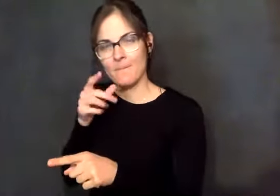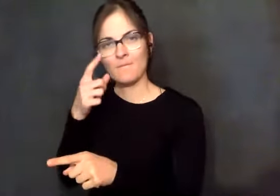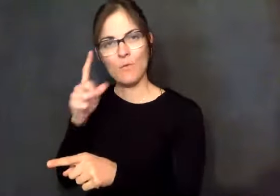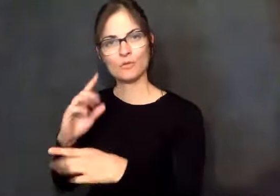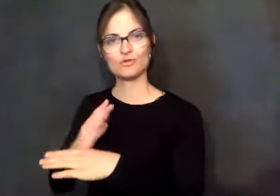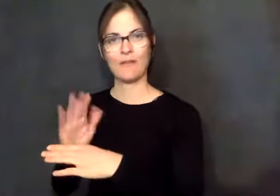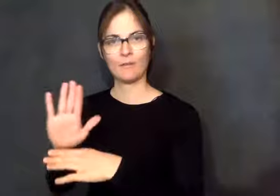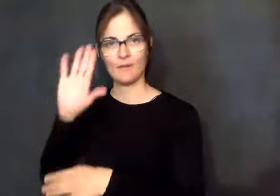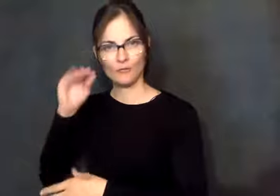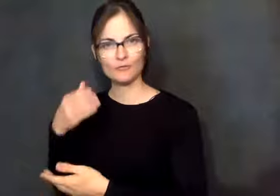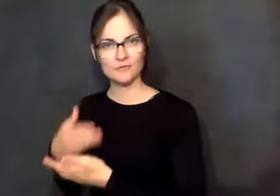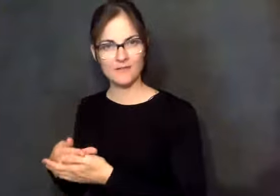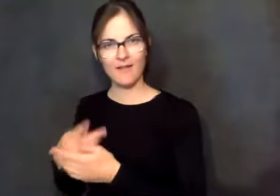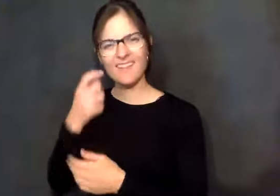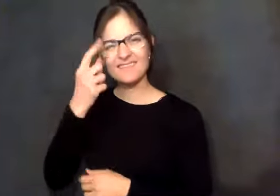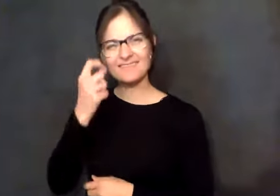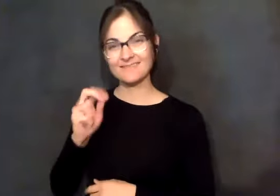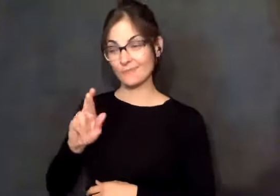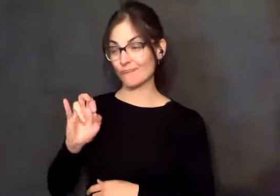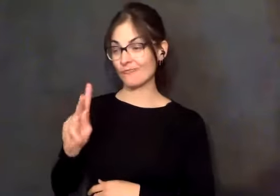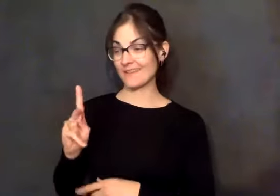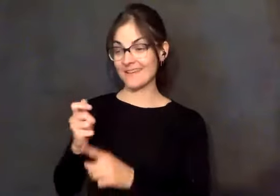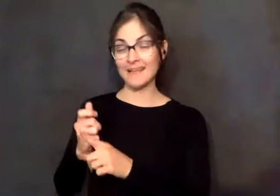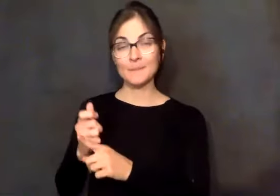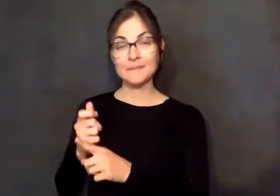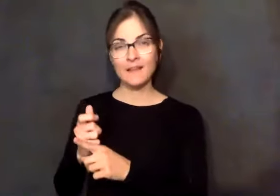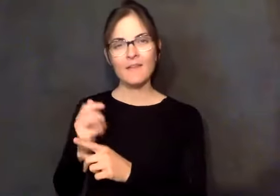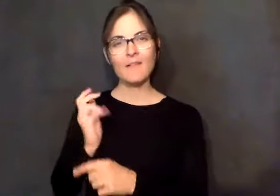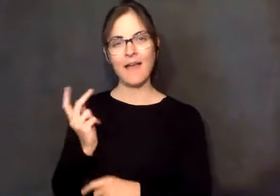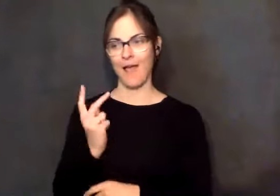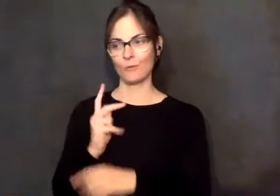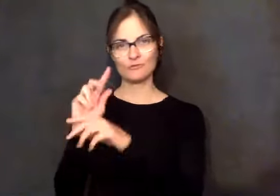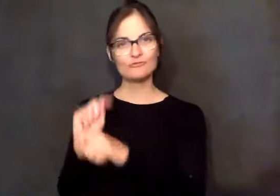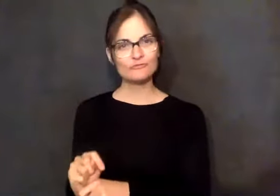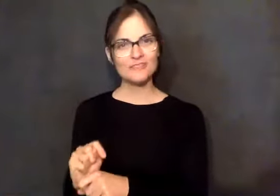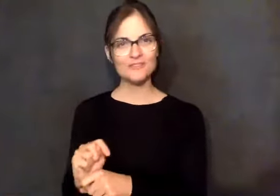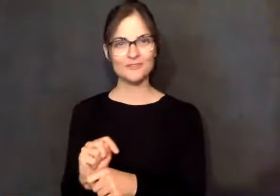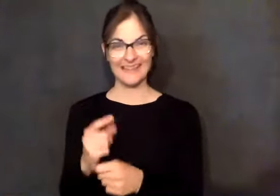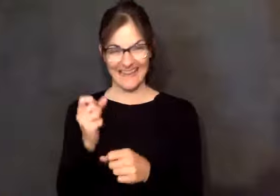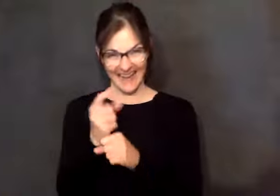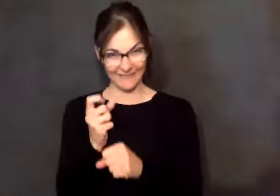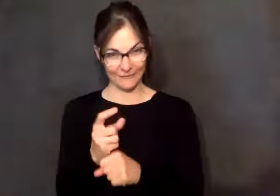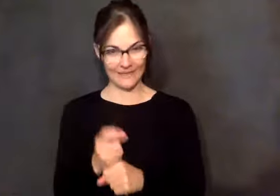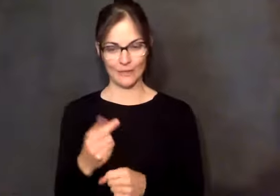except a few when his mother was sick and passed and when his daddy passed. He comes and starts